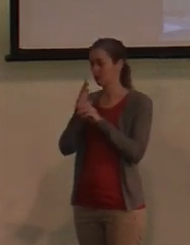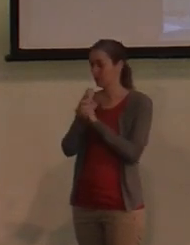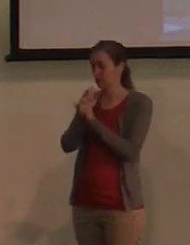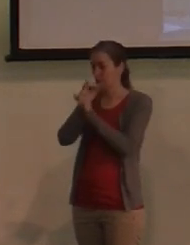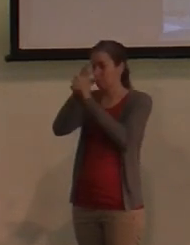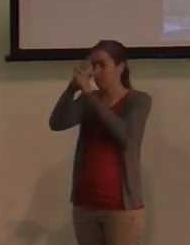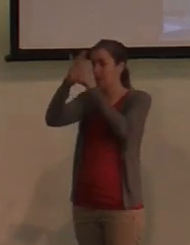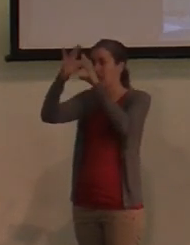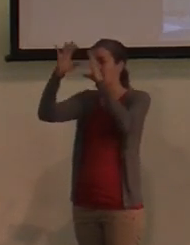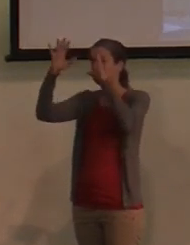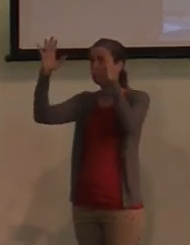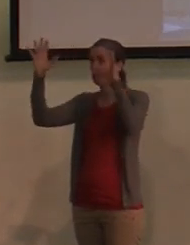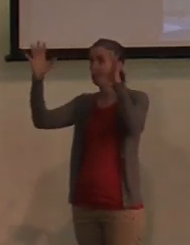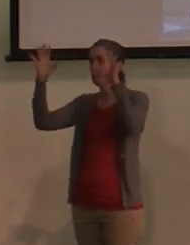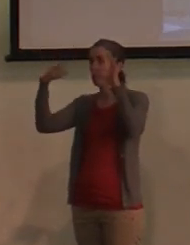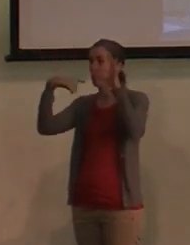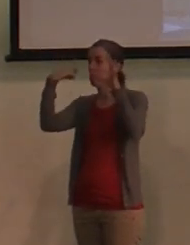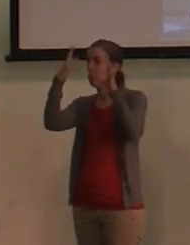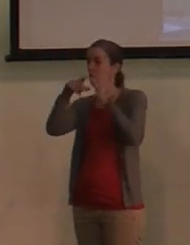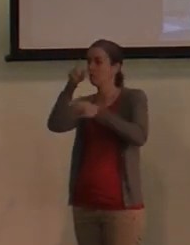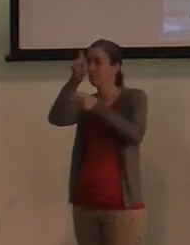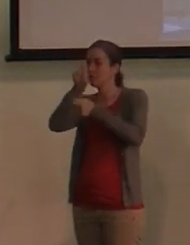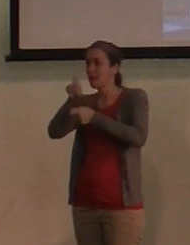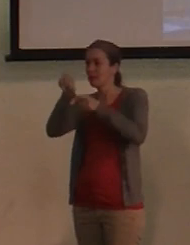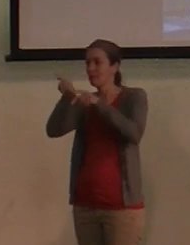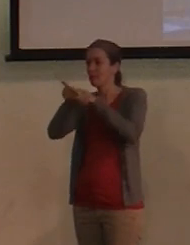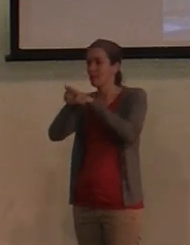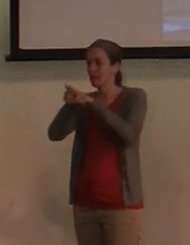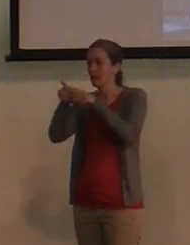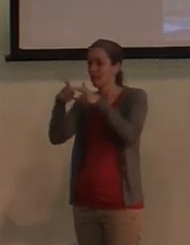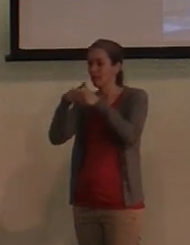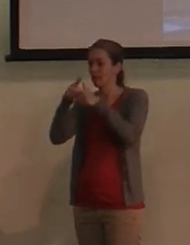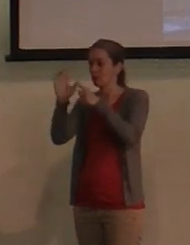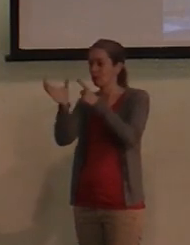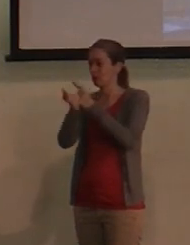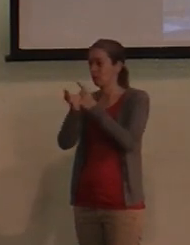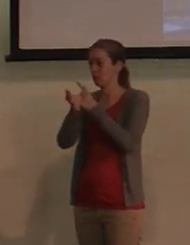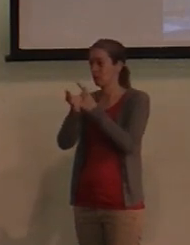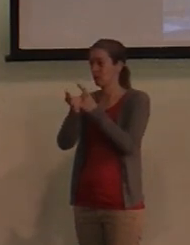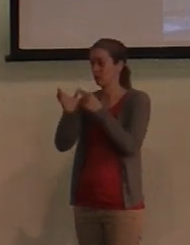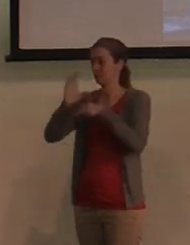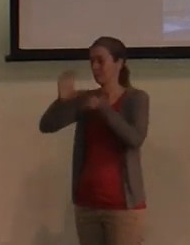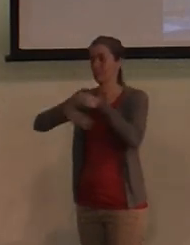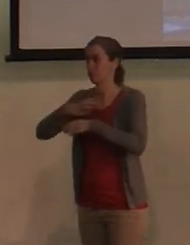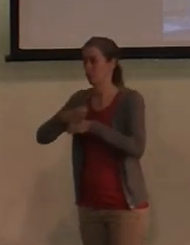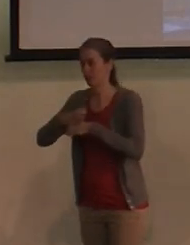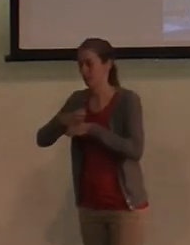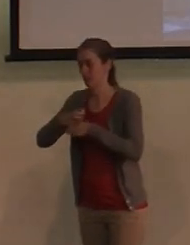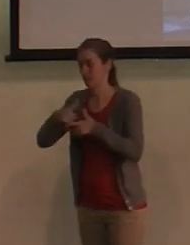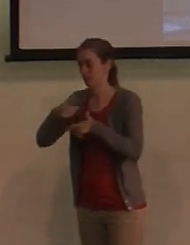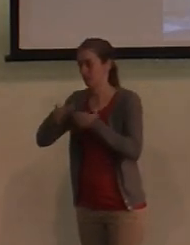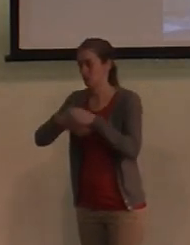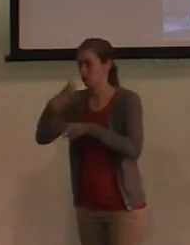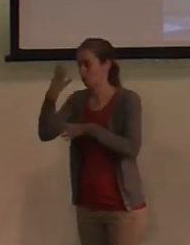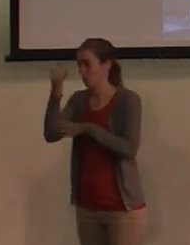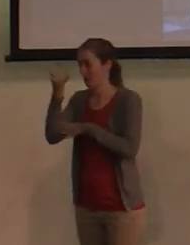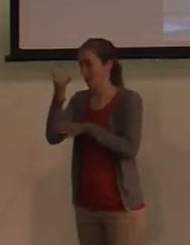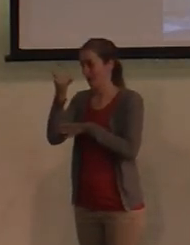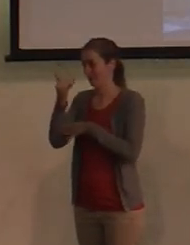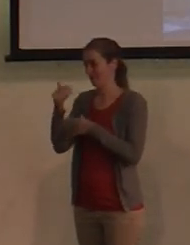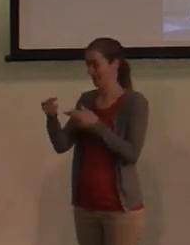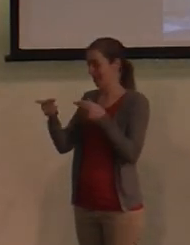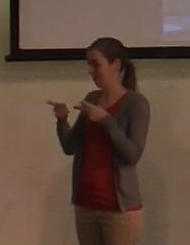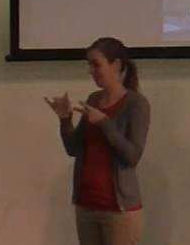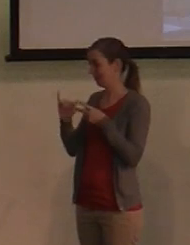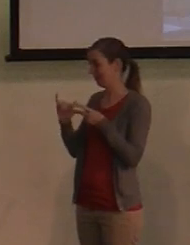they saw in the first century. Because what has happened over the centuries is you take a place like